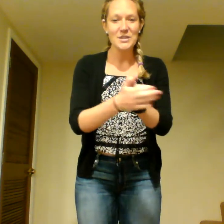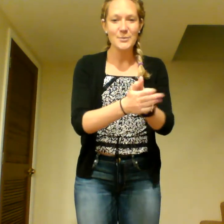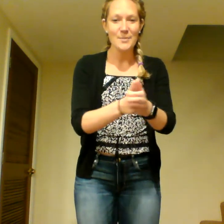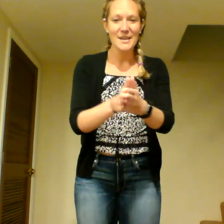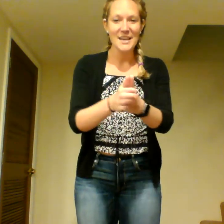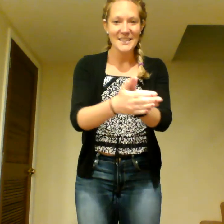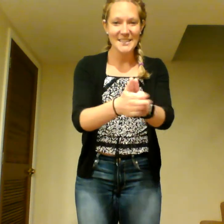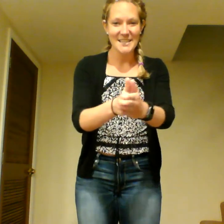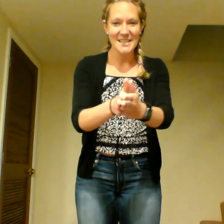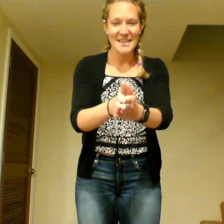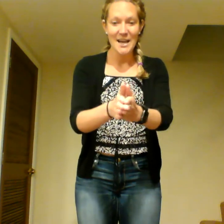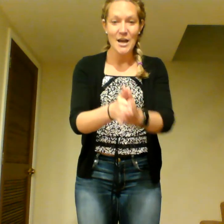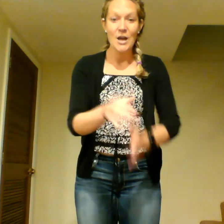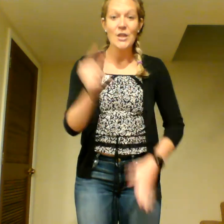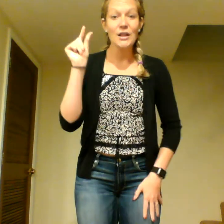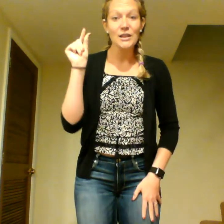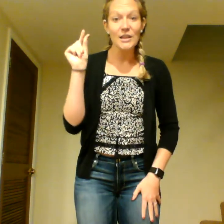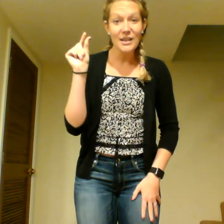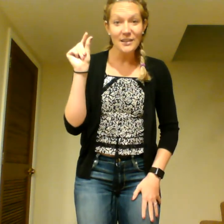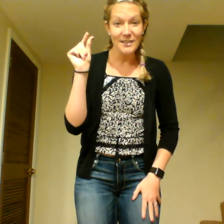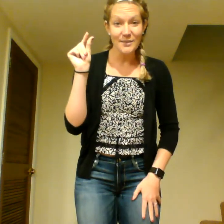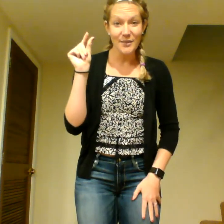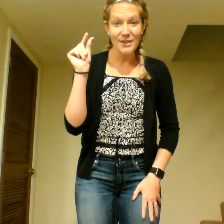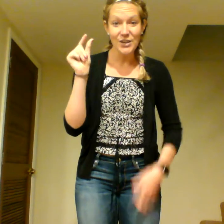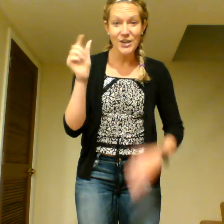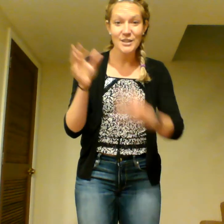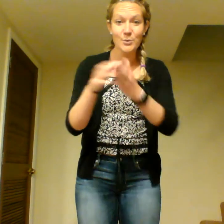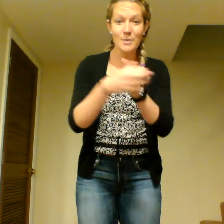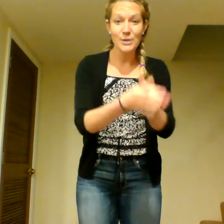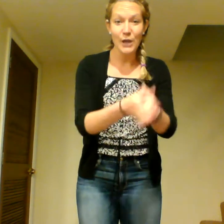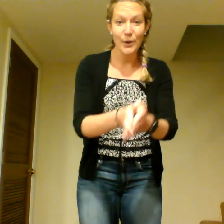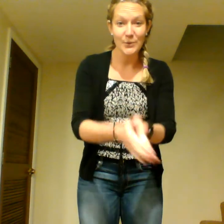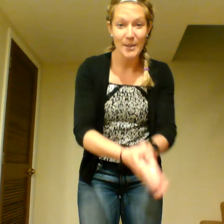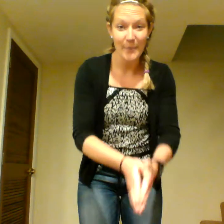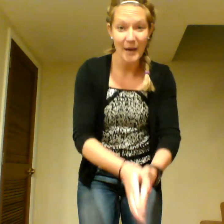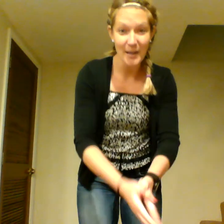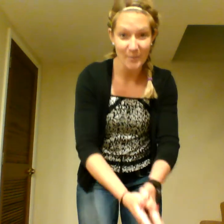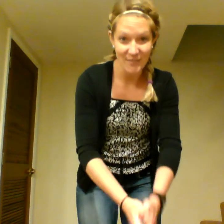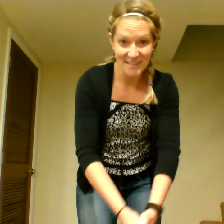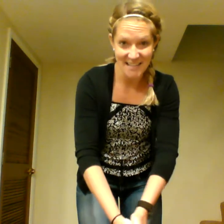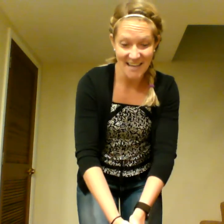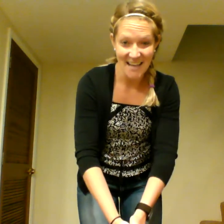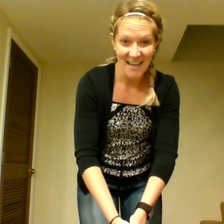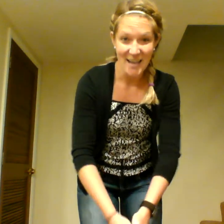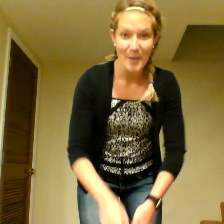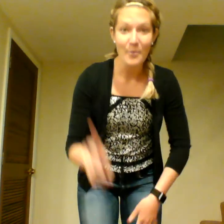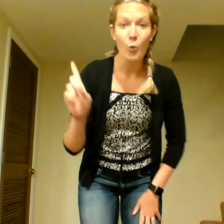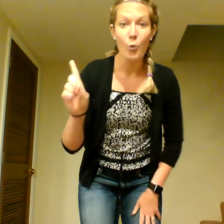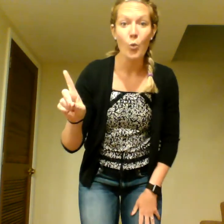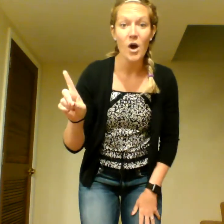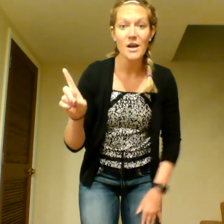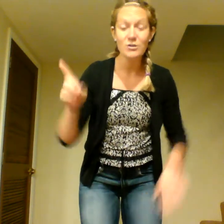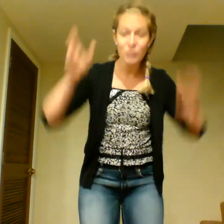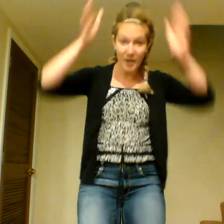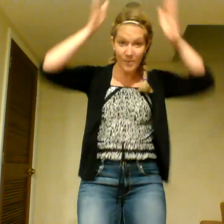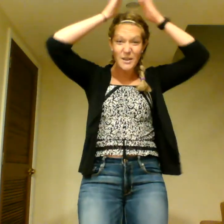swimming in the sea. The littlest fish swam down to the bottom of the sea, but one great big